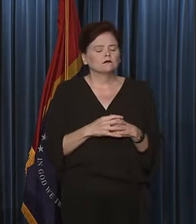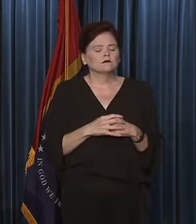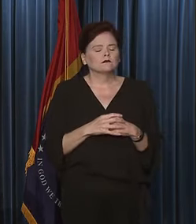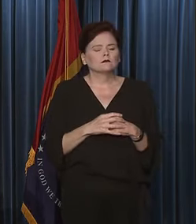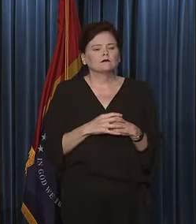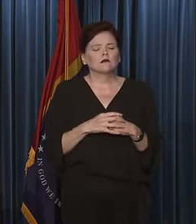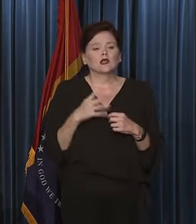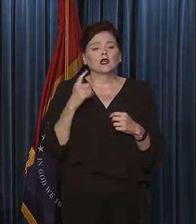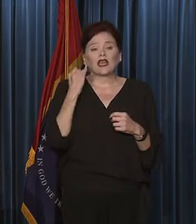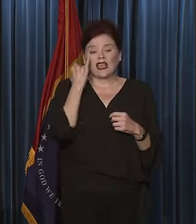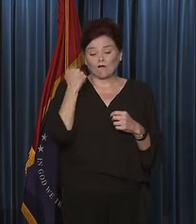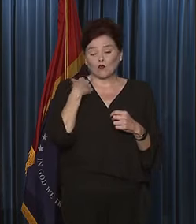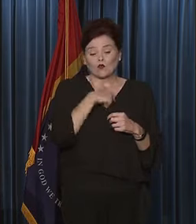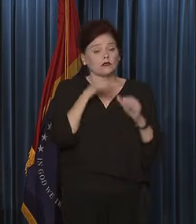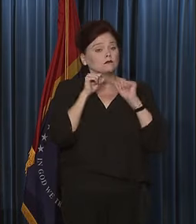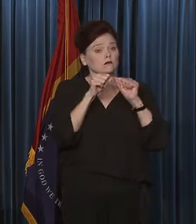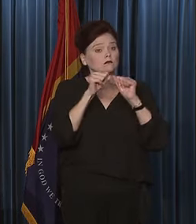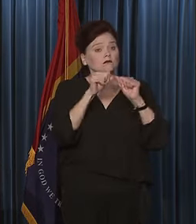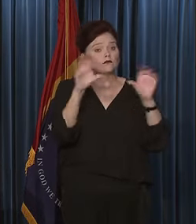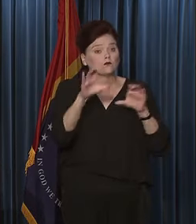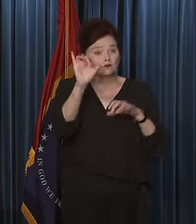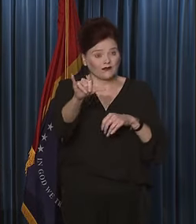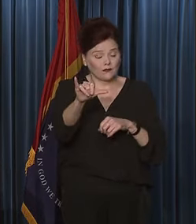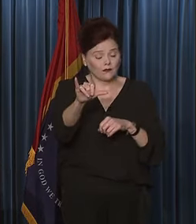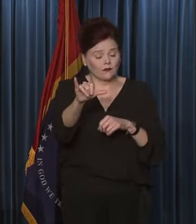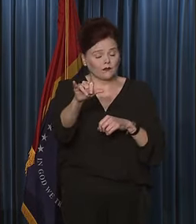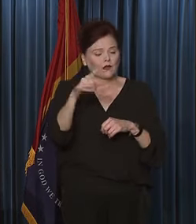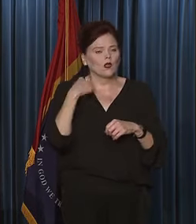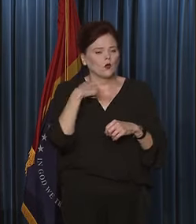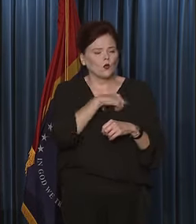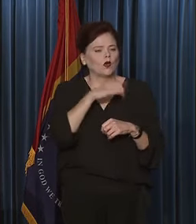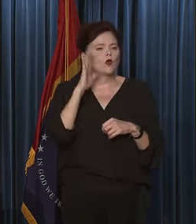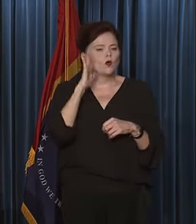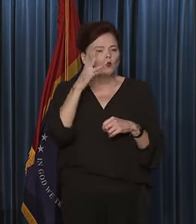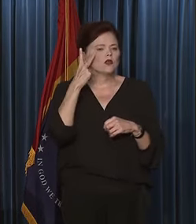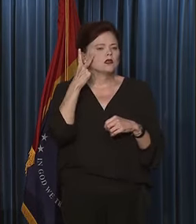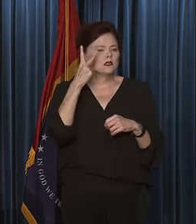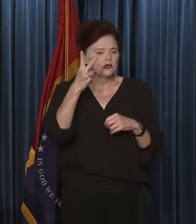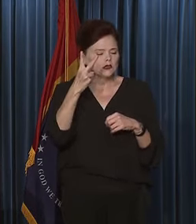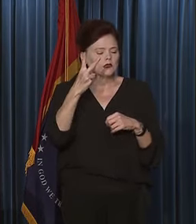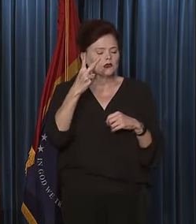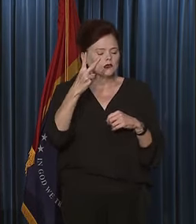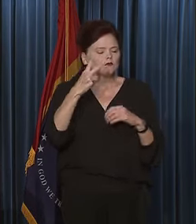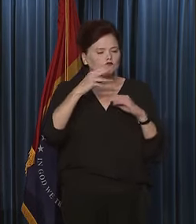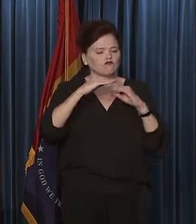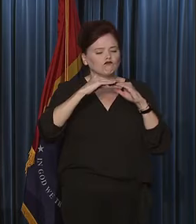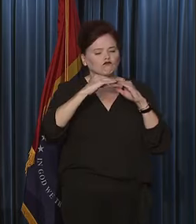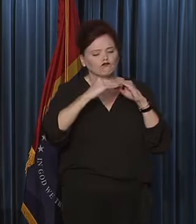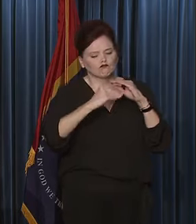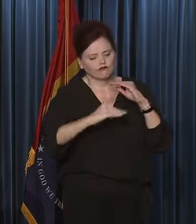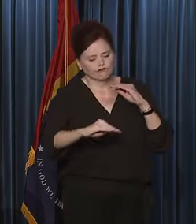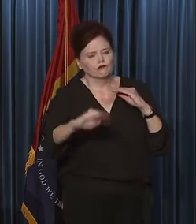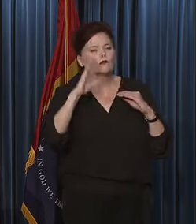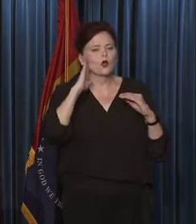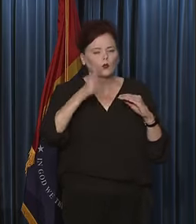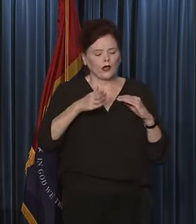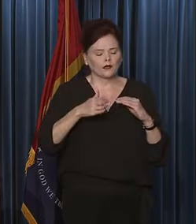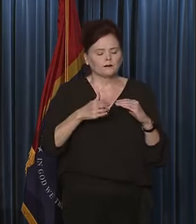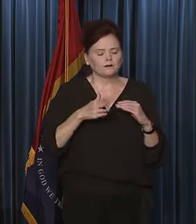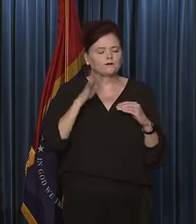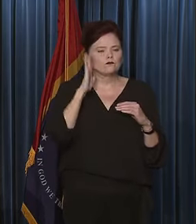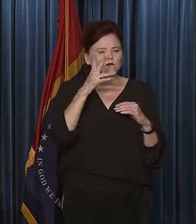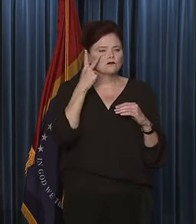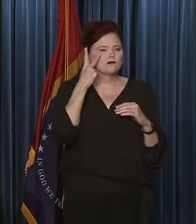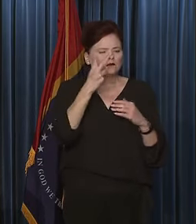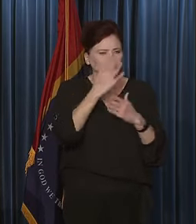that as long as we continue to do these things, we're going to see the needle move. You know, I think we're going to start